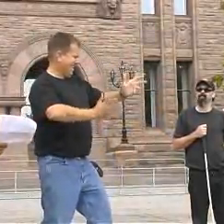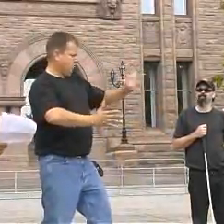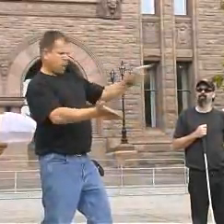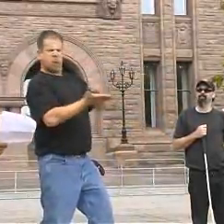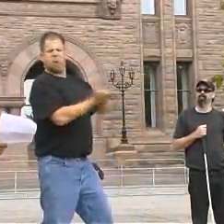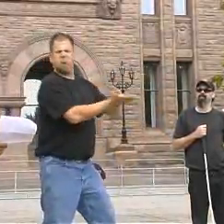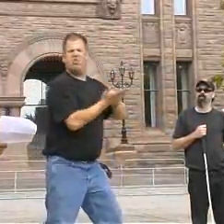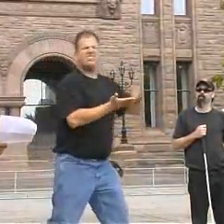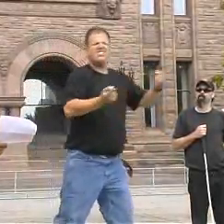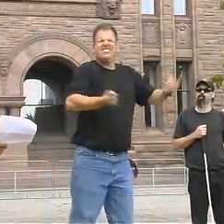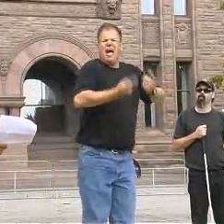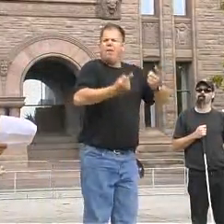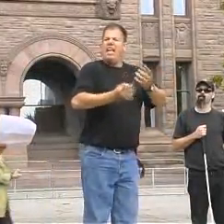When I say hi, I'm deaf.